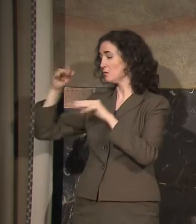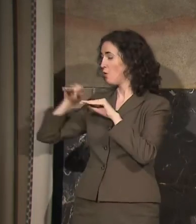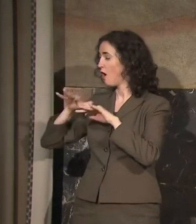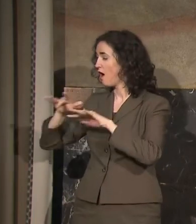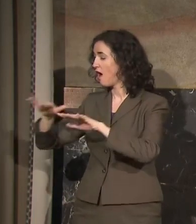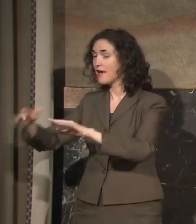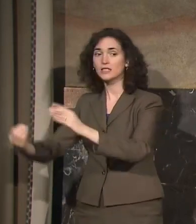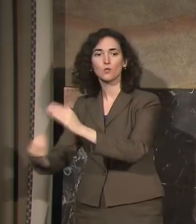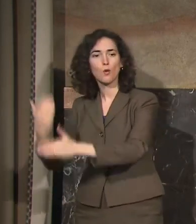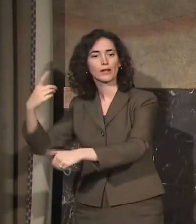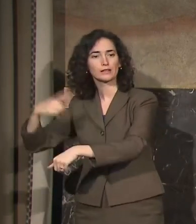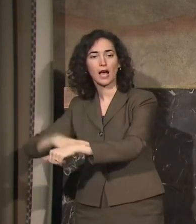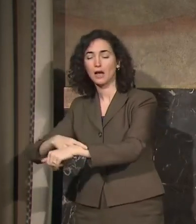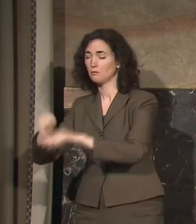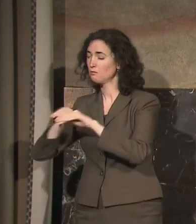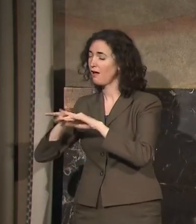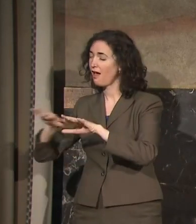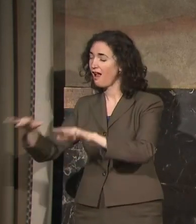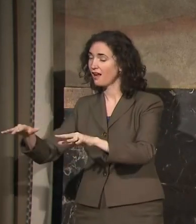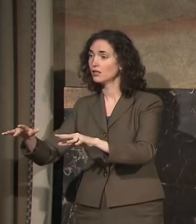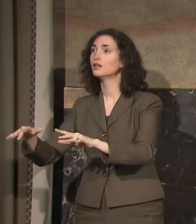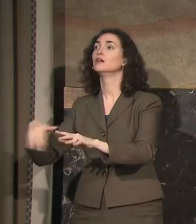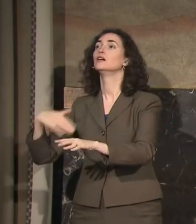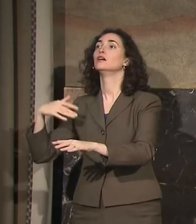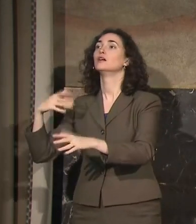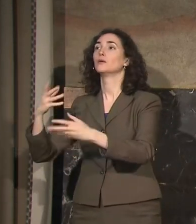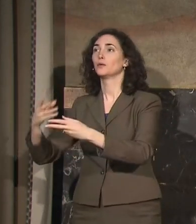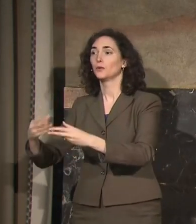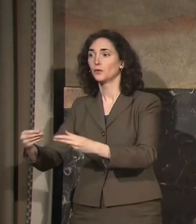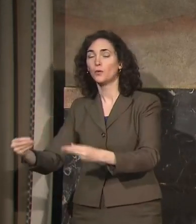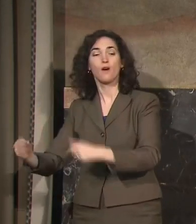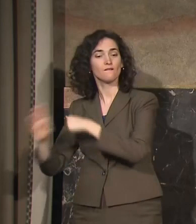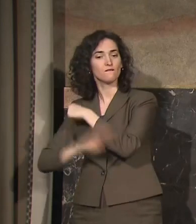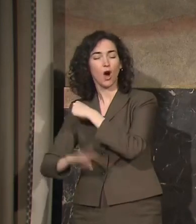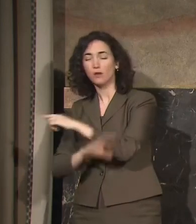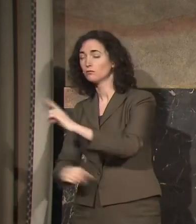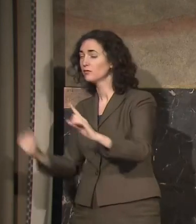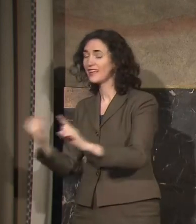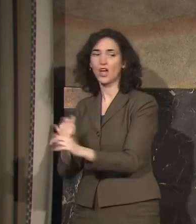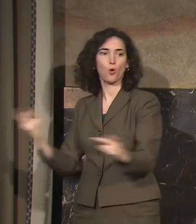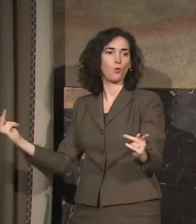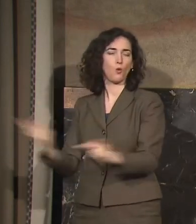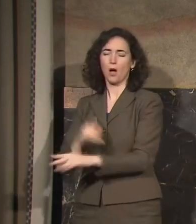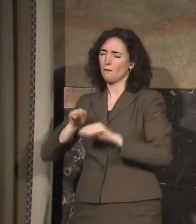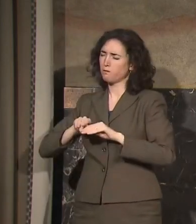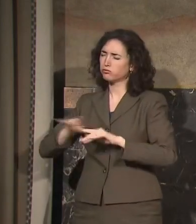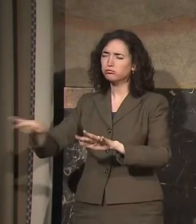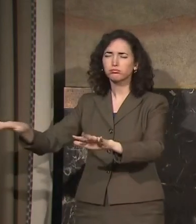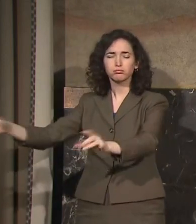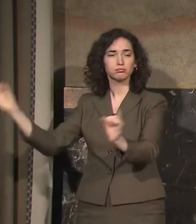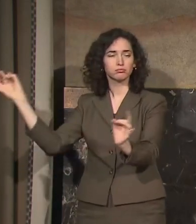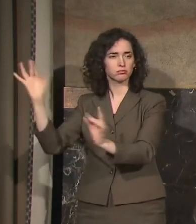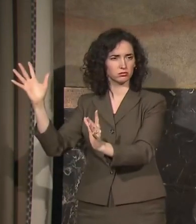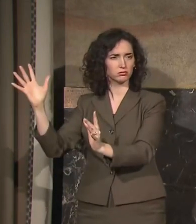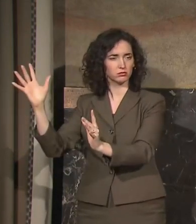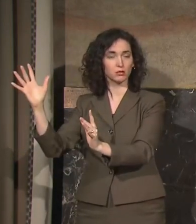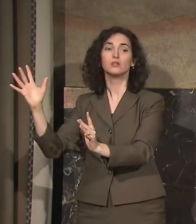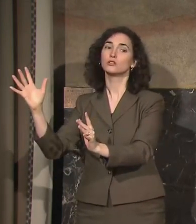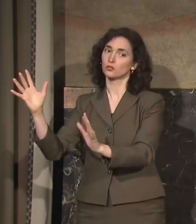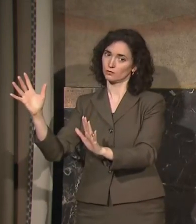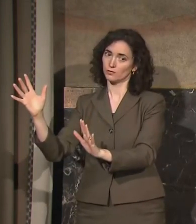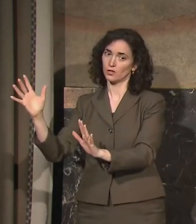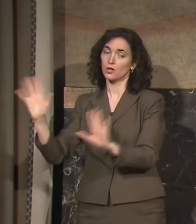spring. And then that fall, it came back, and it was actually much worse. Now, there's some differences. Obviously,